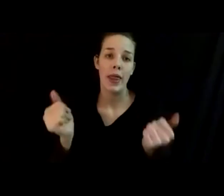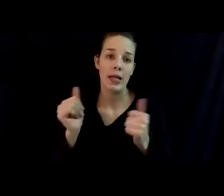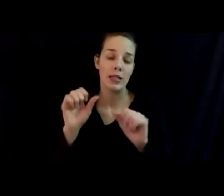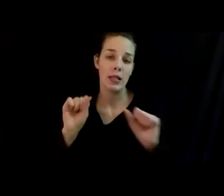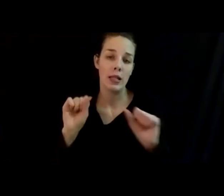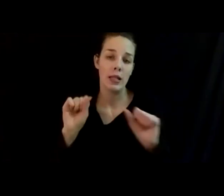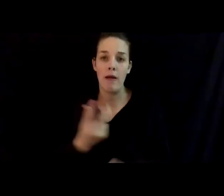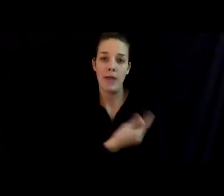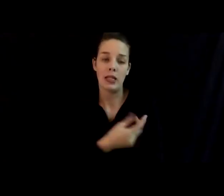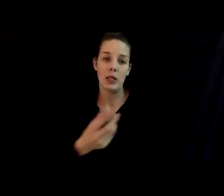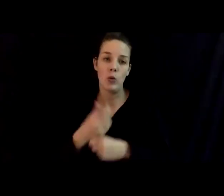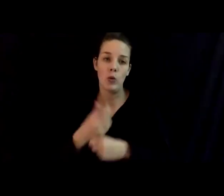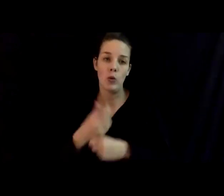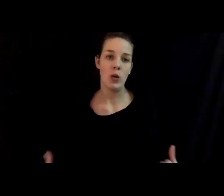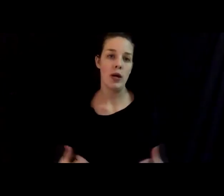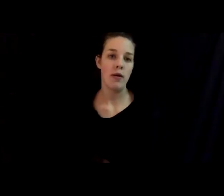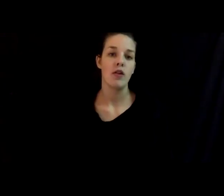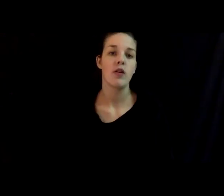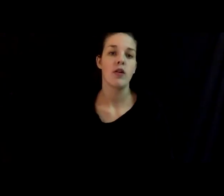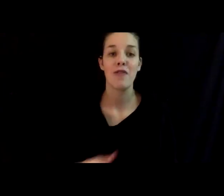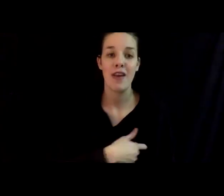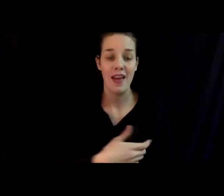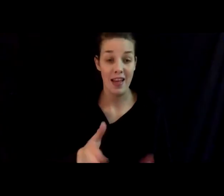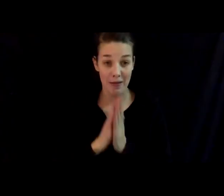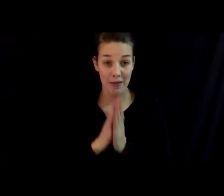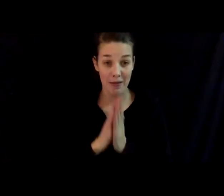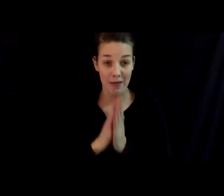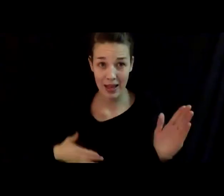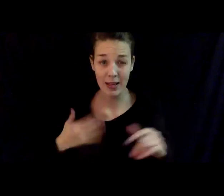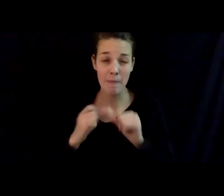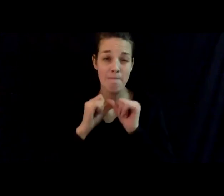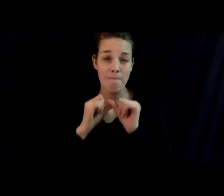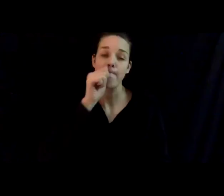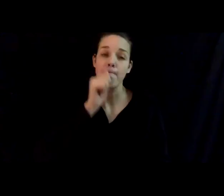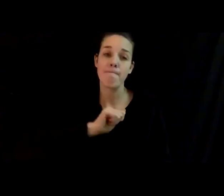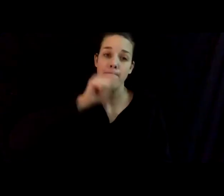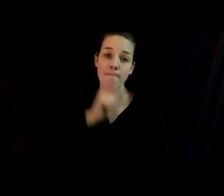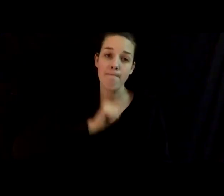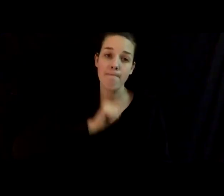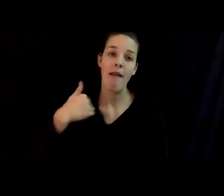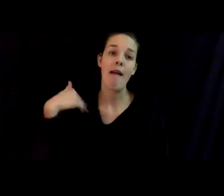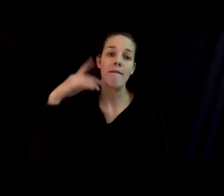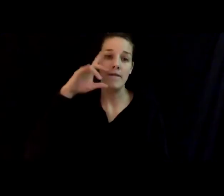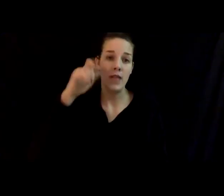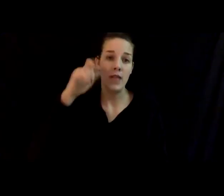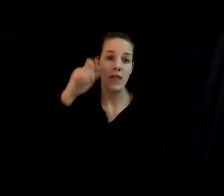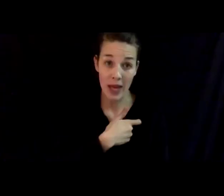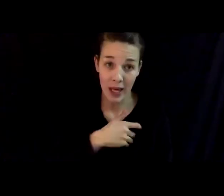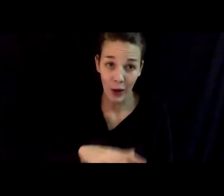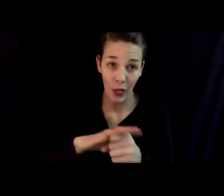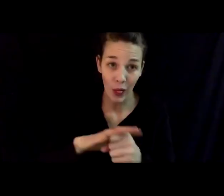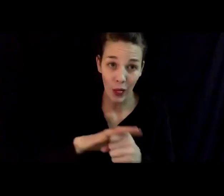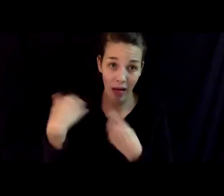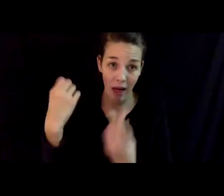received today. We ask you please continue to be patient and have faith that we, your local health department staff,